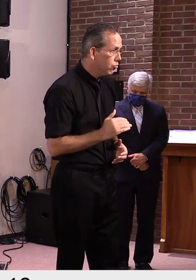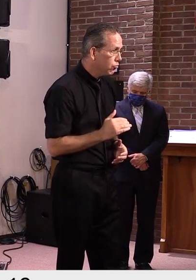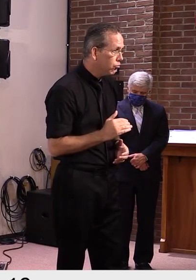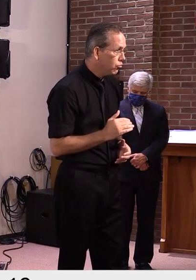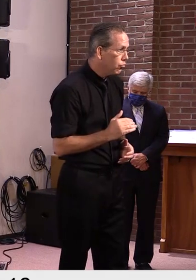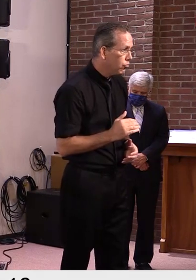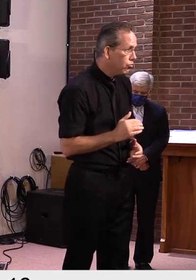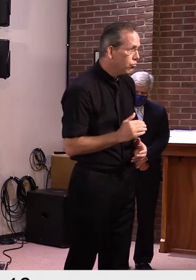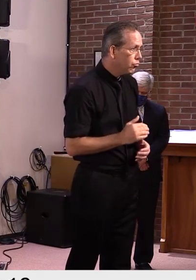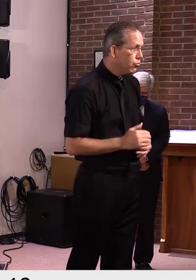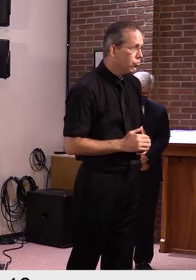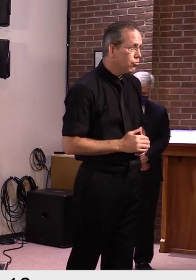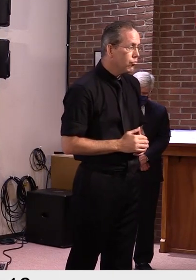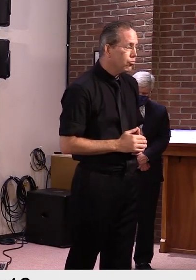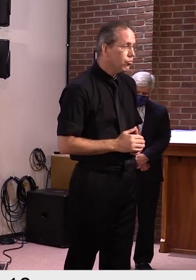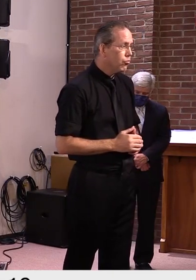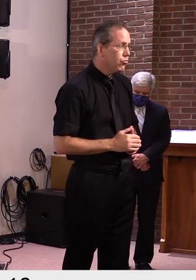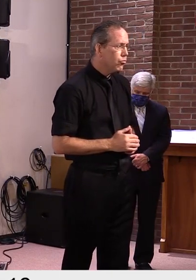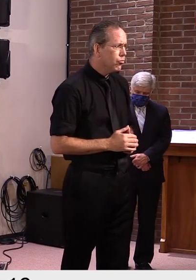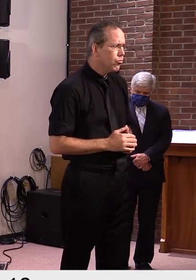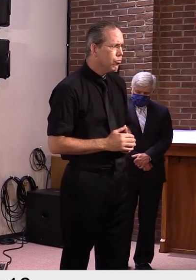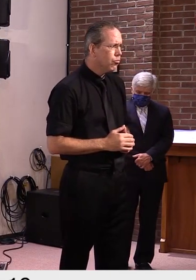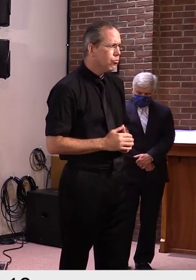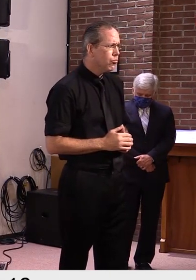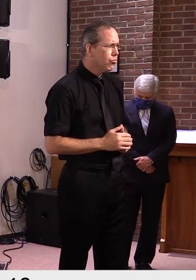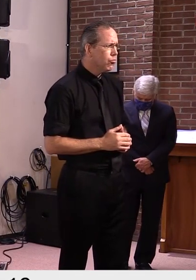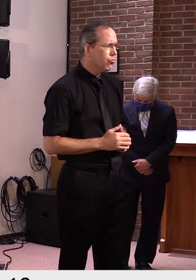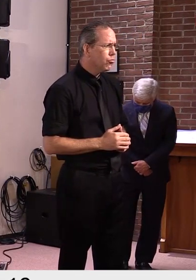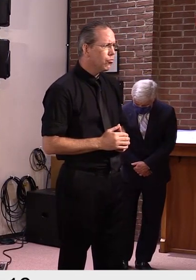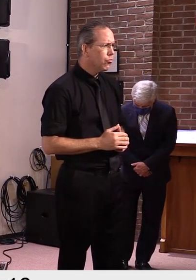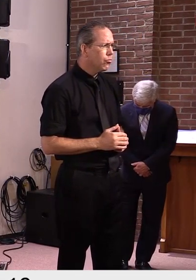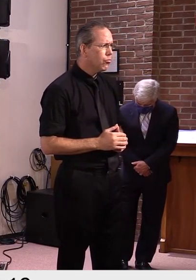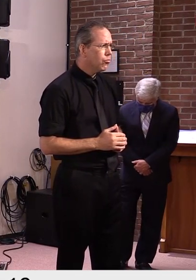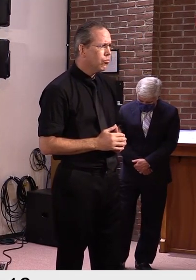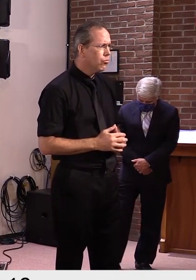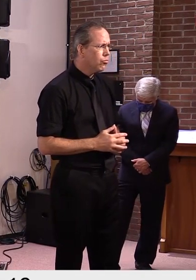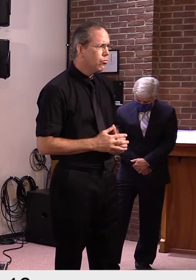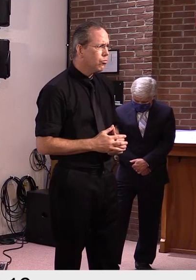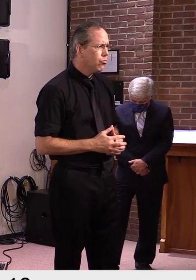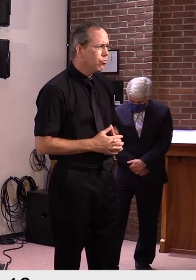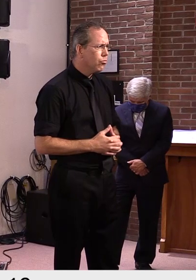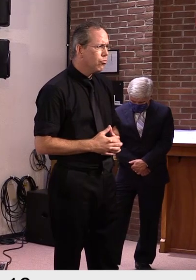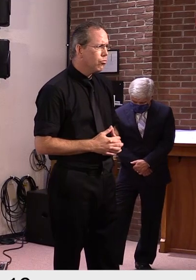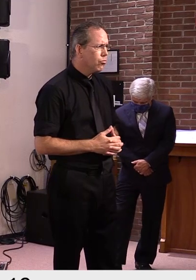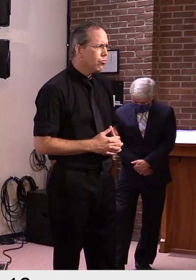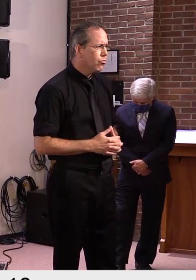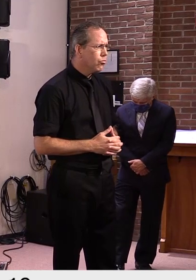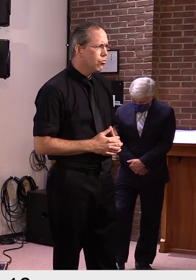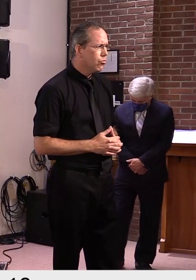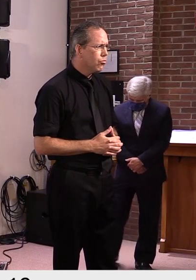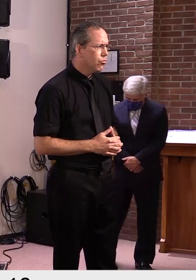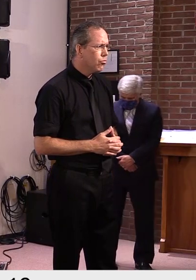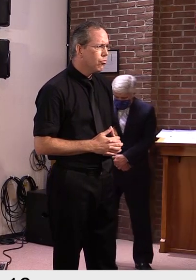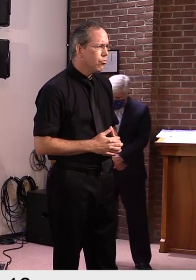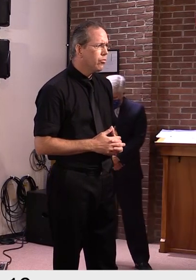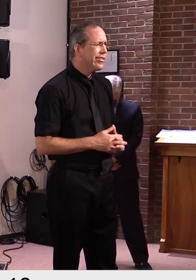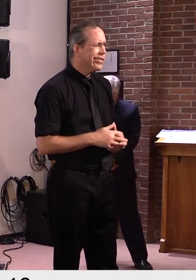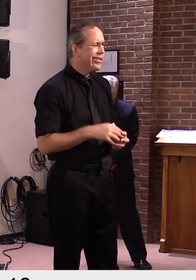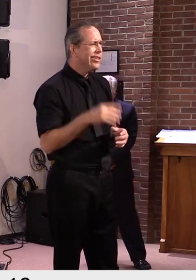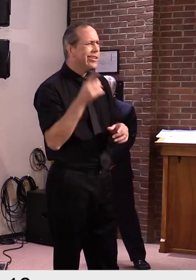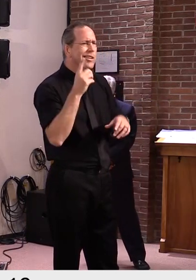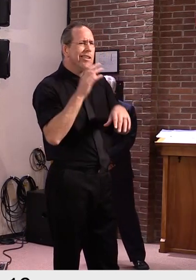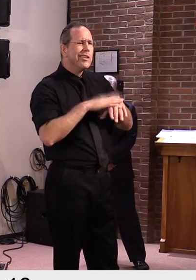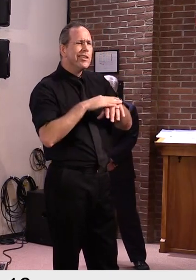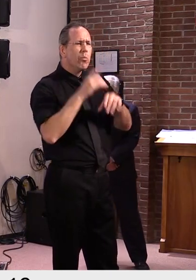who's going to be required to teach more than double their class size and reach out to, in fact, another town